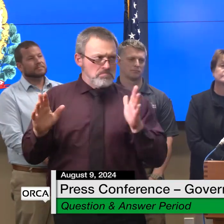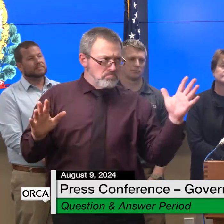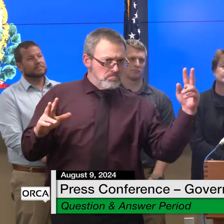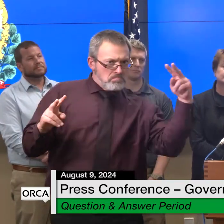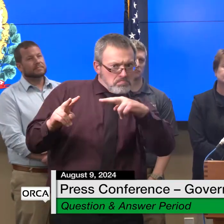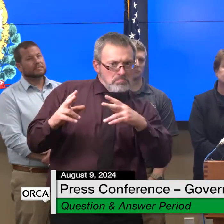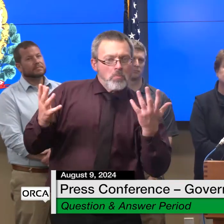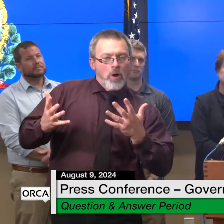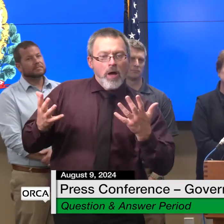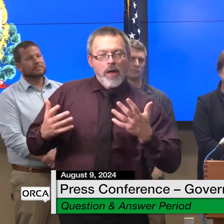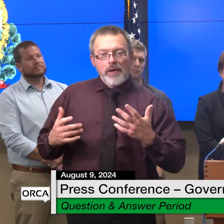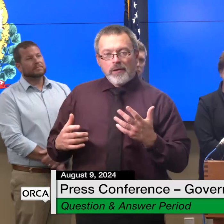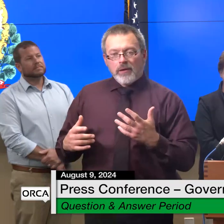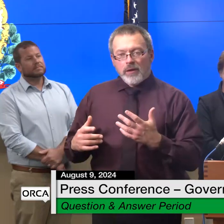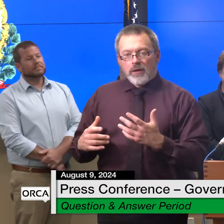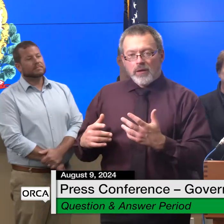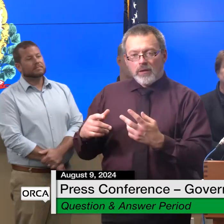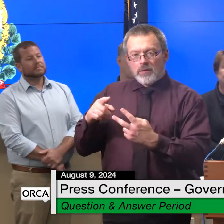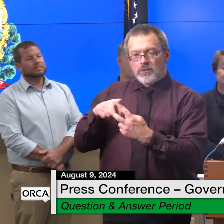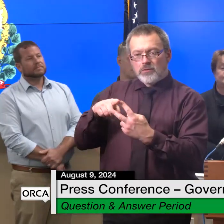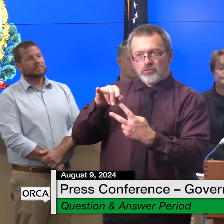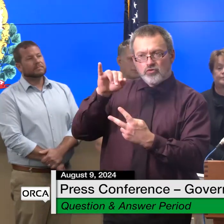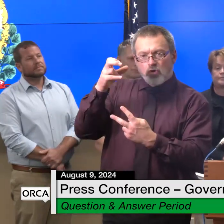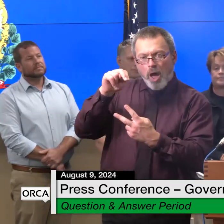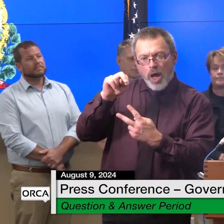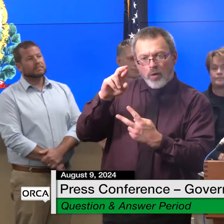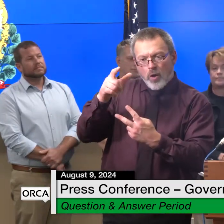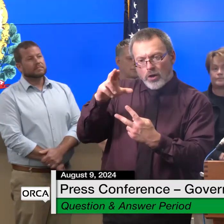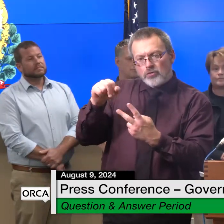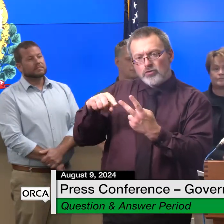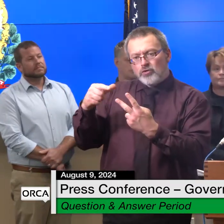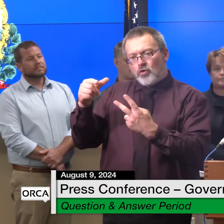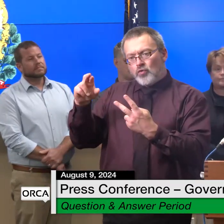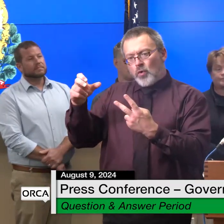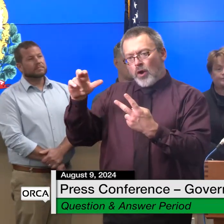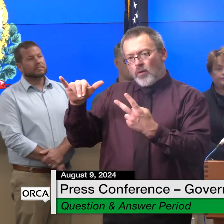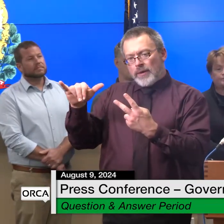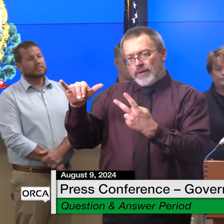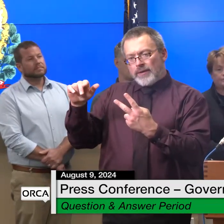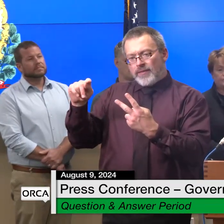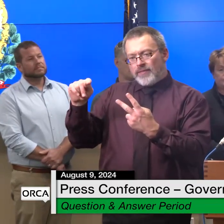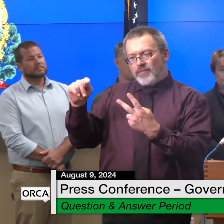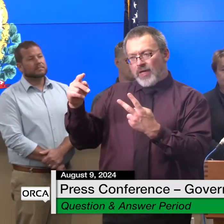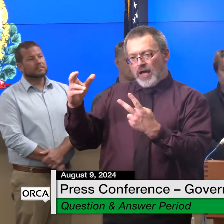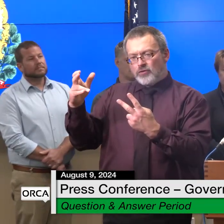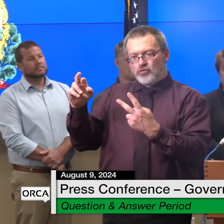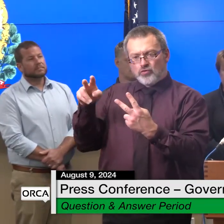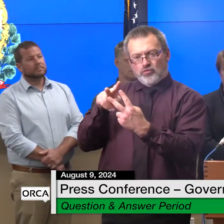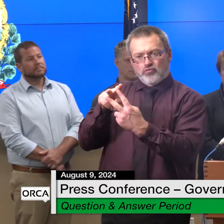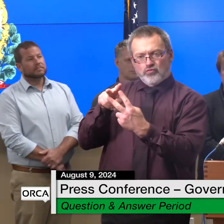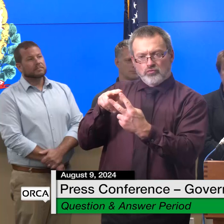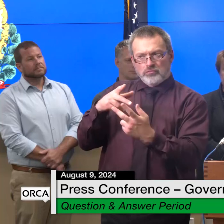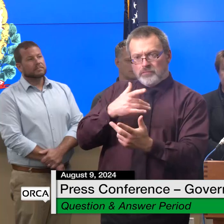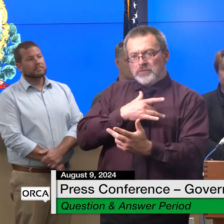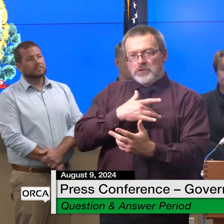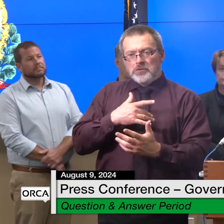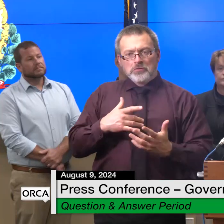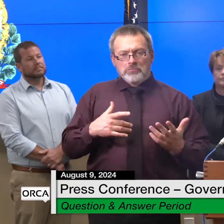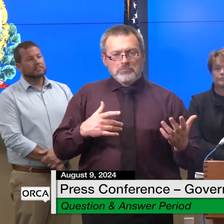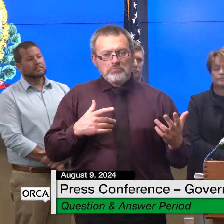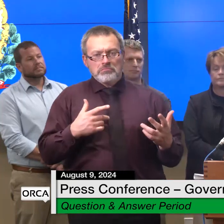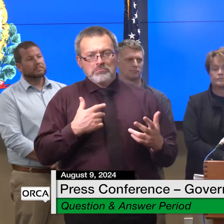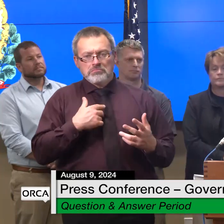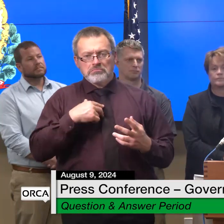of gregory thayer and um john rogers running for lieutenant governor yeah i've uh i've said publicly that i'll be voting for john rogers